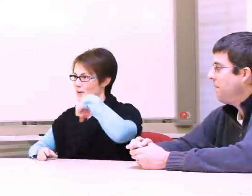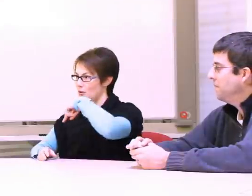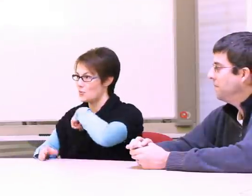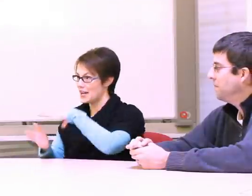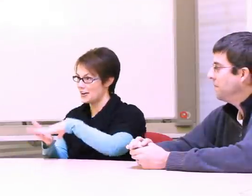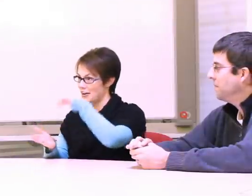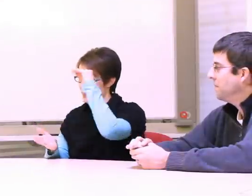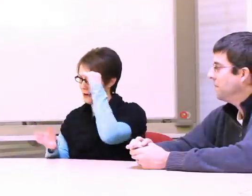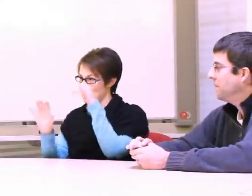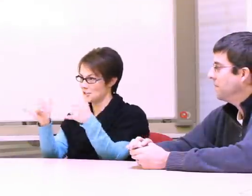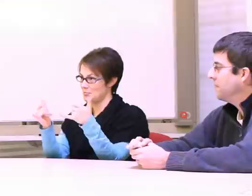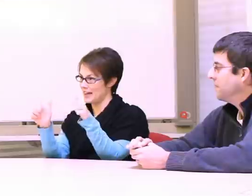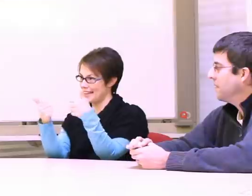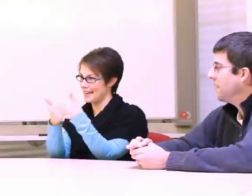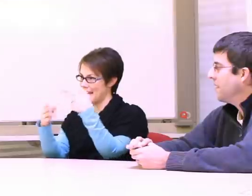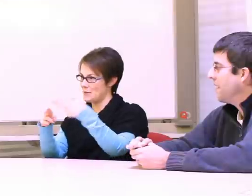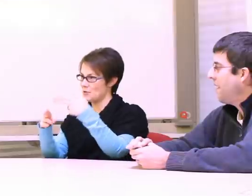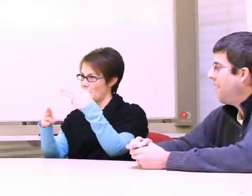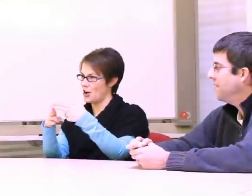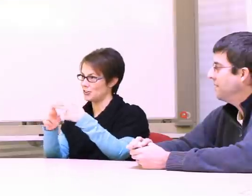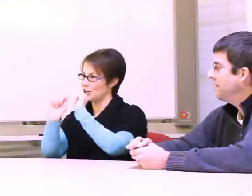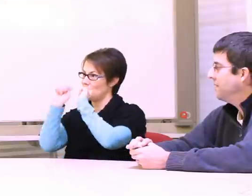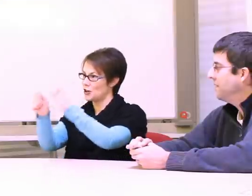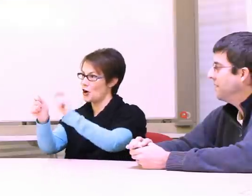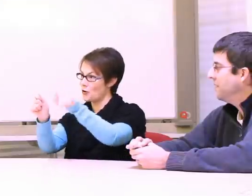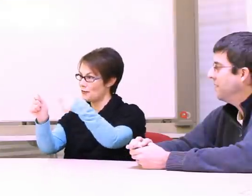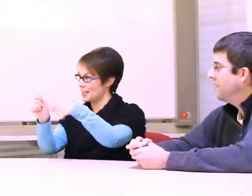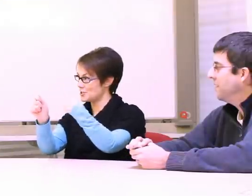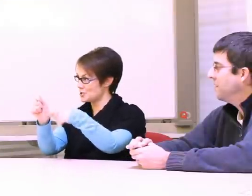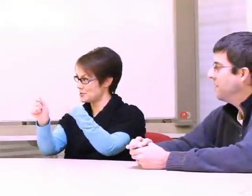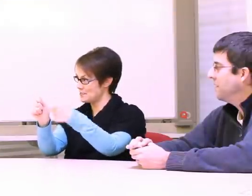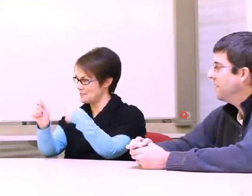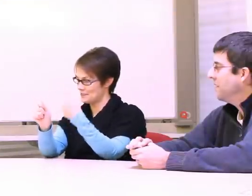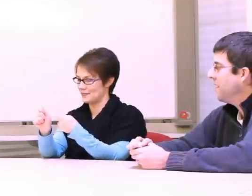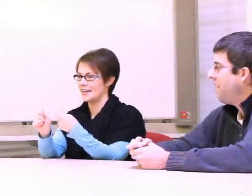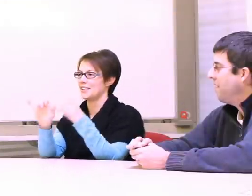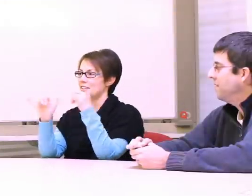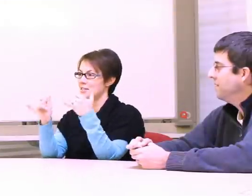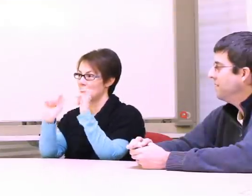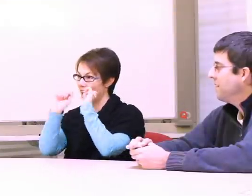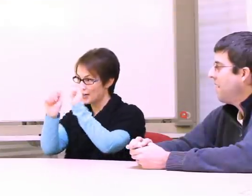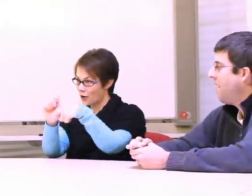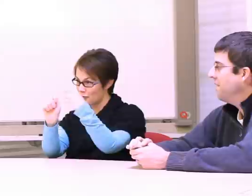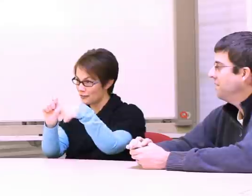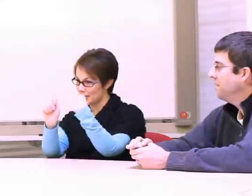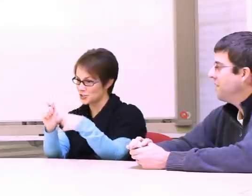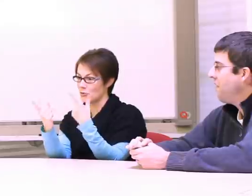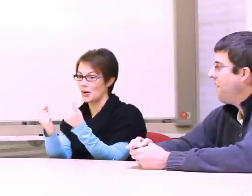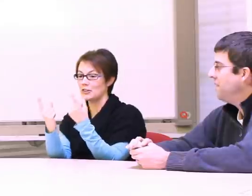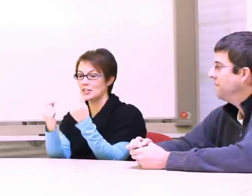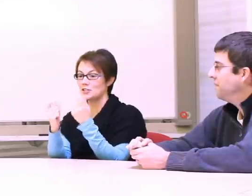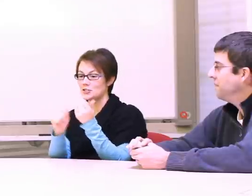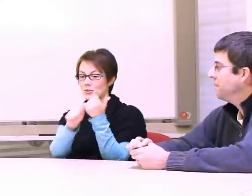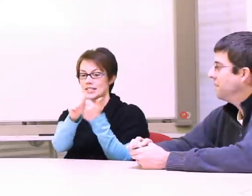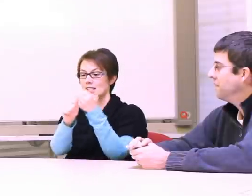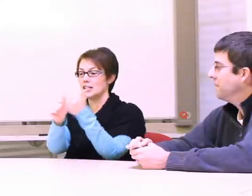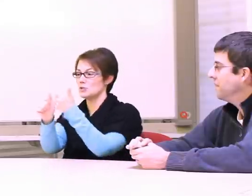We are going to learn to play the game called Go Fish. To play Go Fish, what you need to do is each